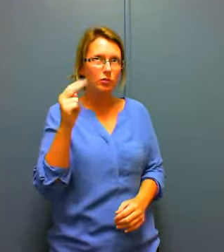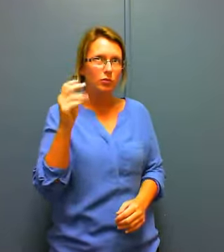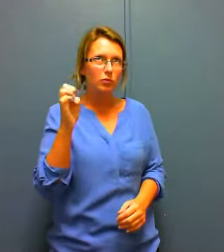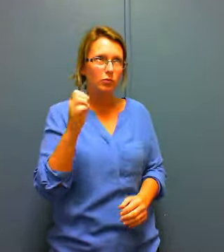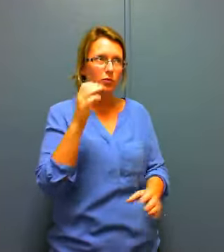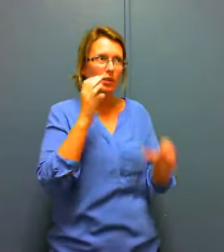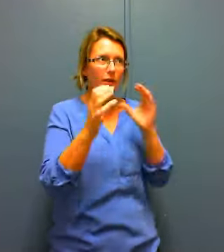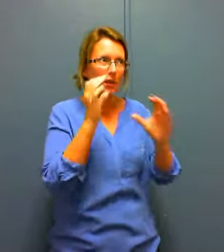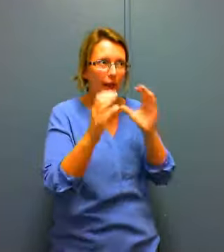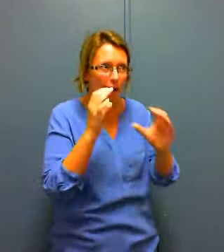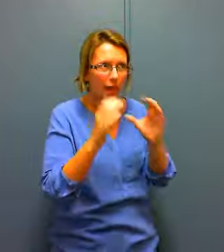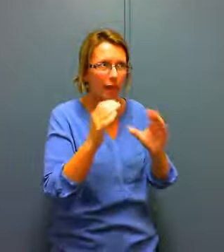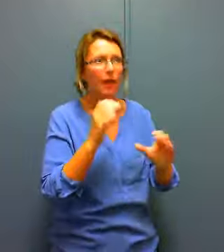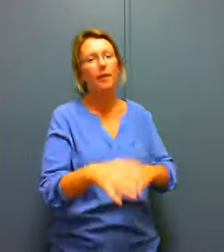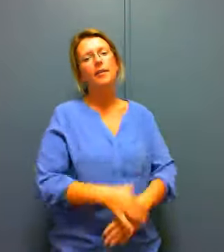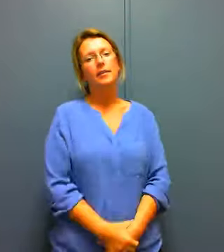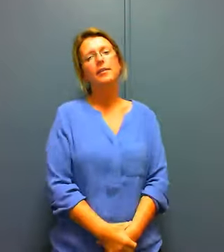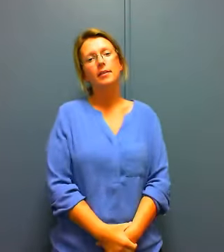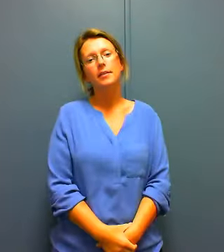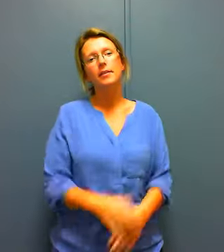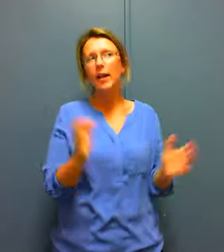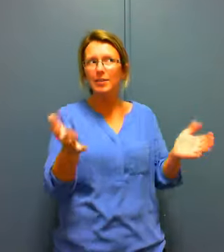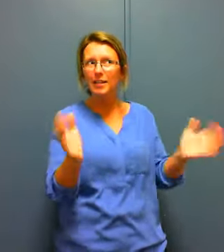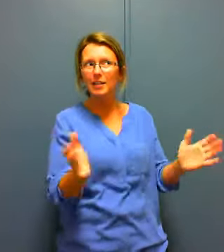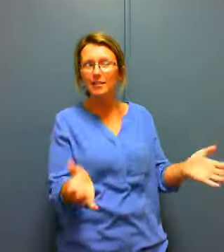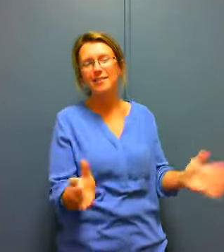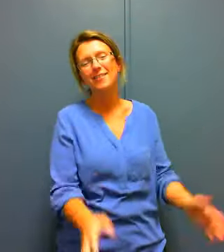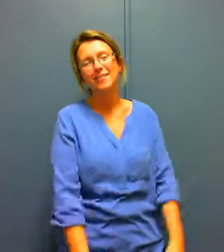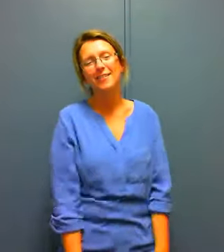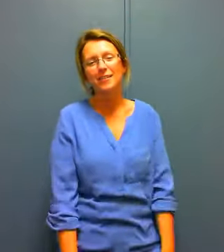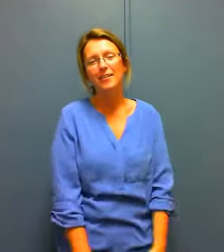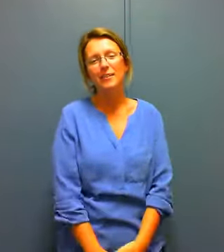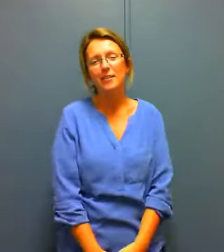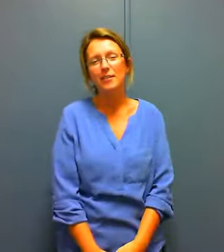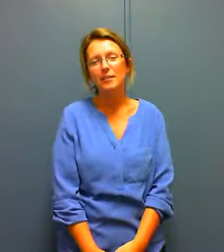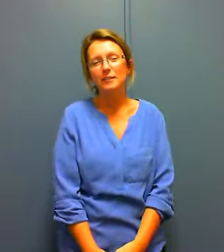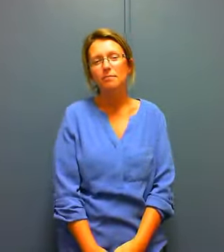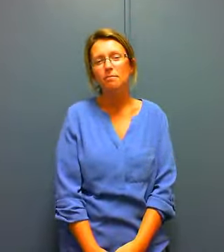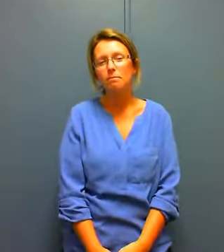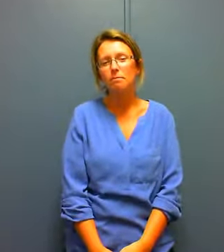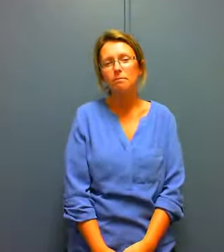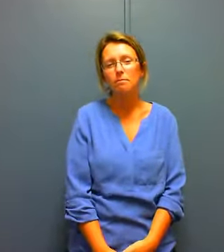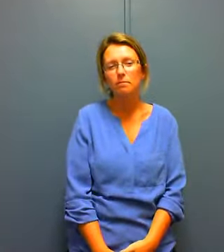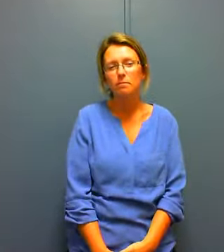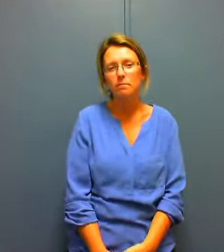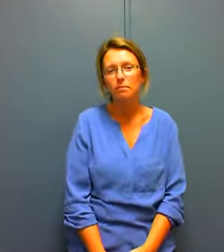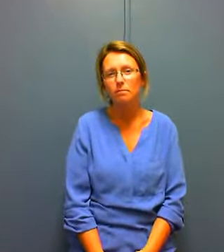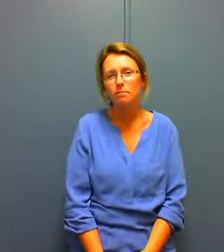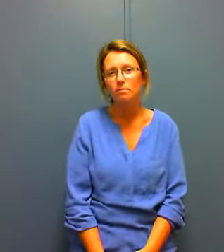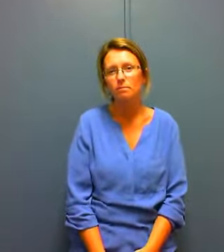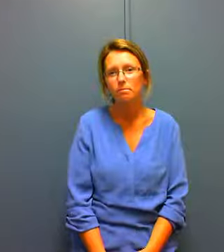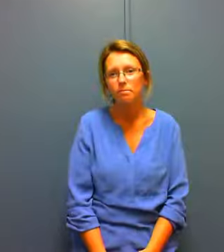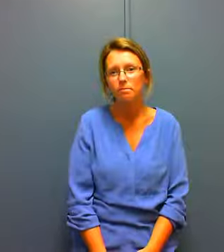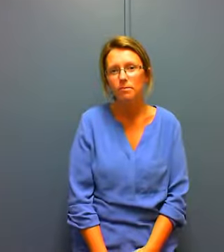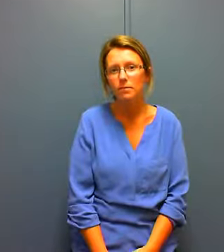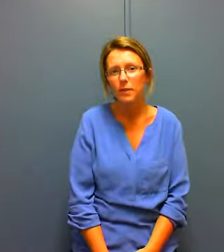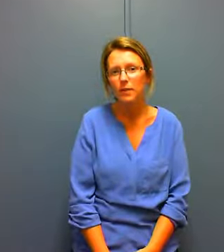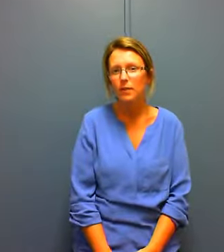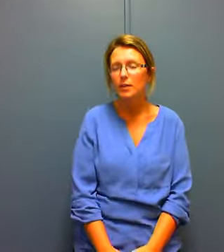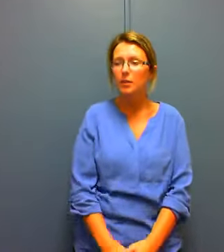like well not just that but your dad always teaches me a of things and do things and I really appreciate it yeah like your dad like even built